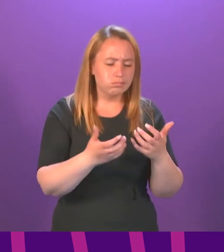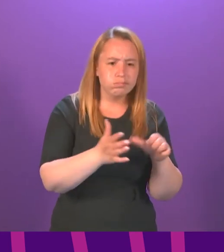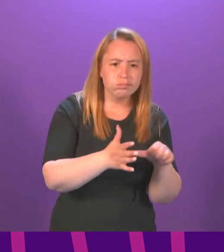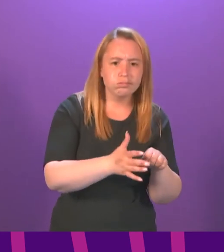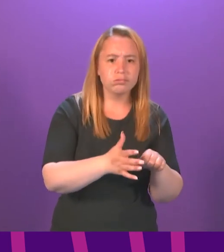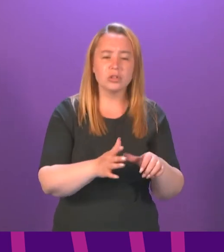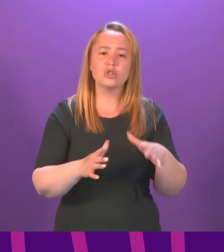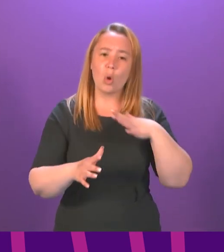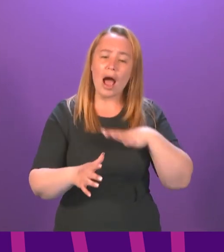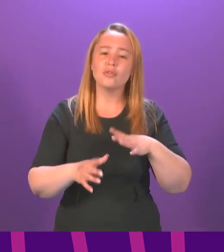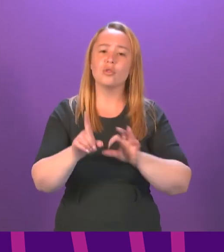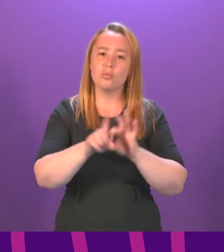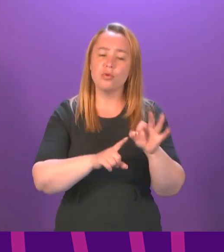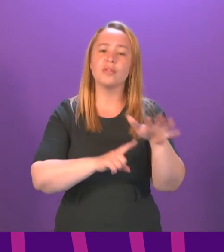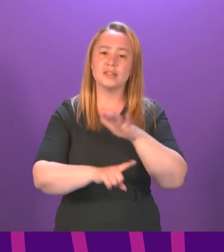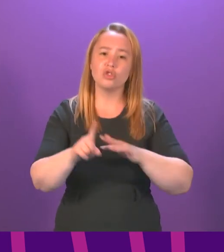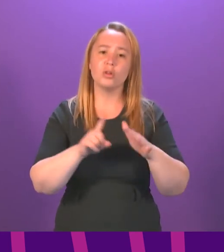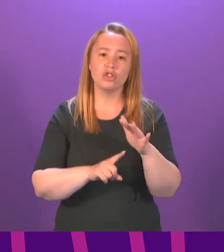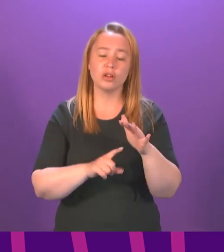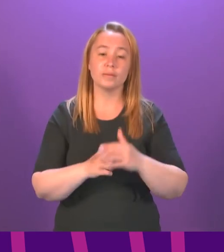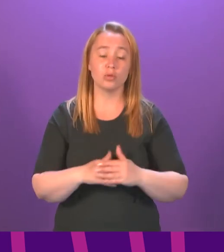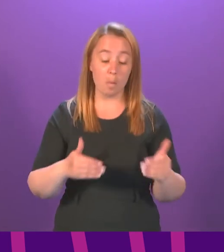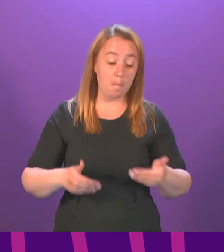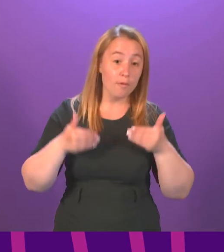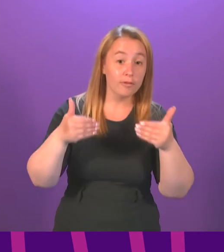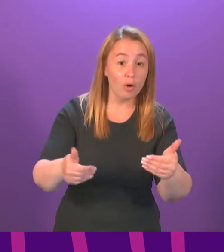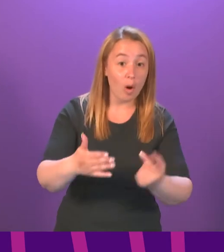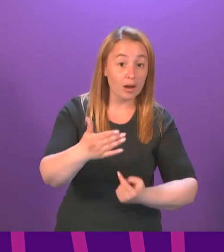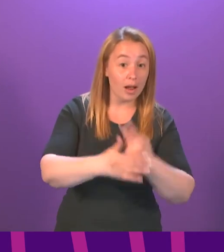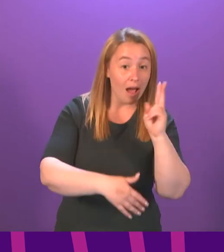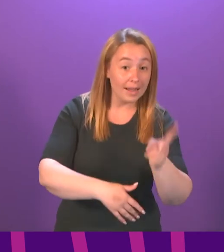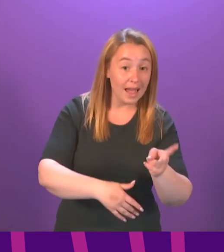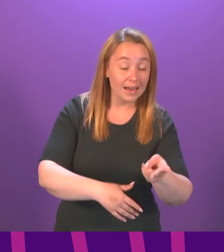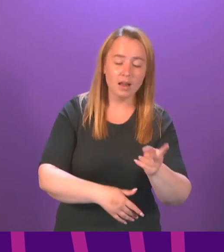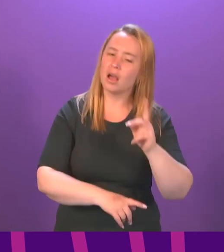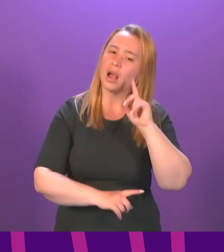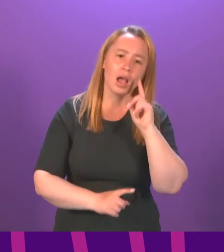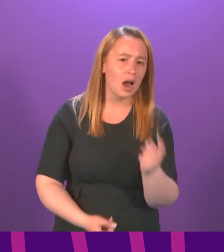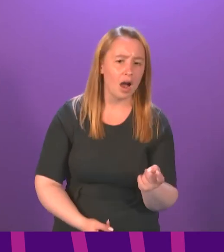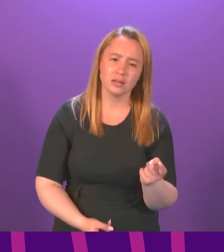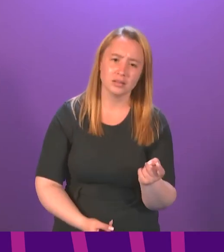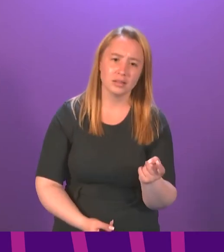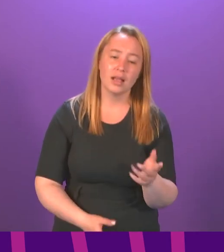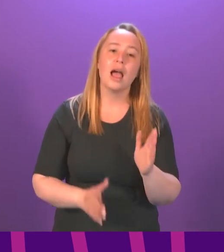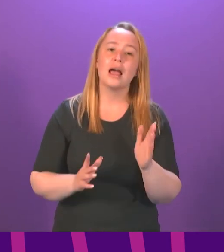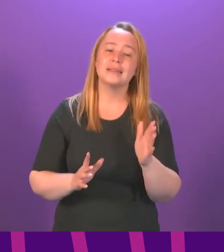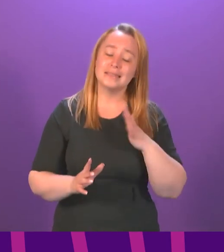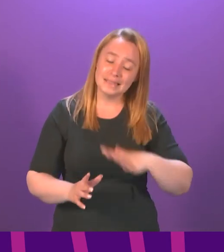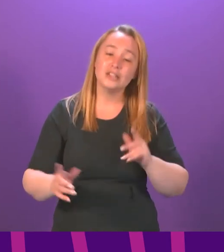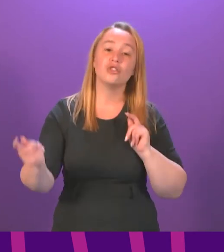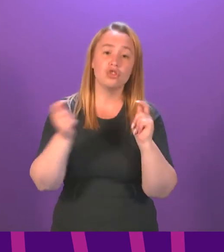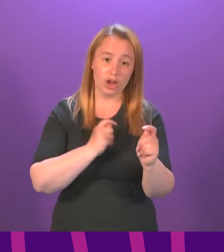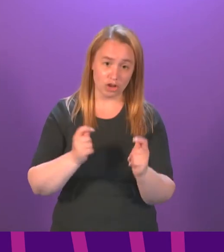place to improve this situation. Moving forward, this cannot happen again to any child. And we need to see change and